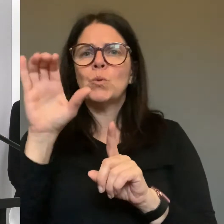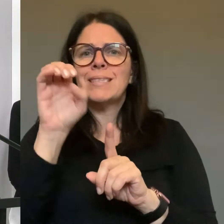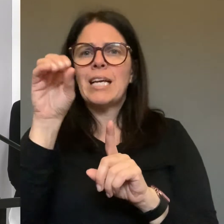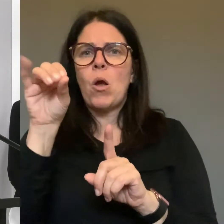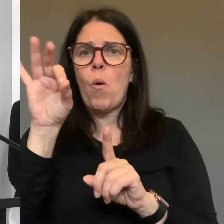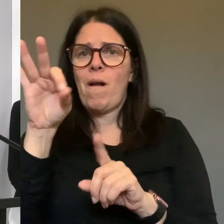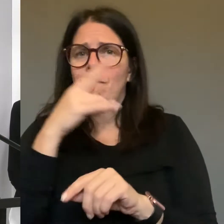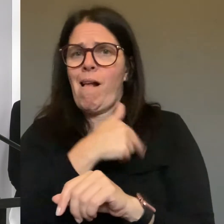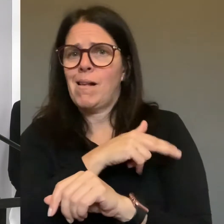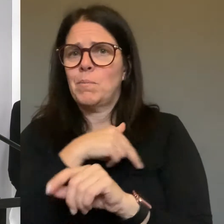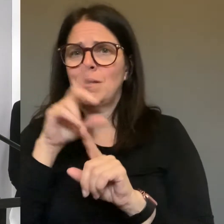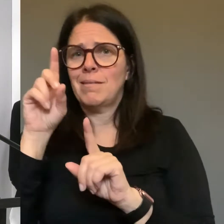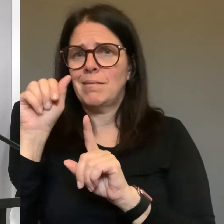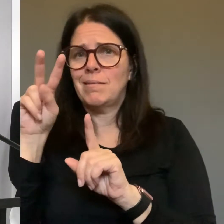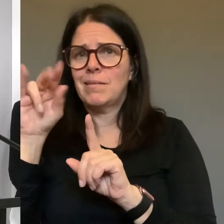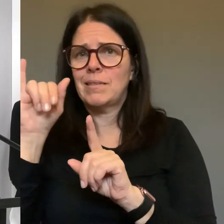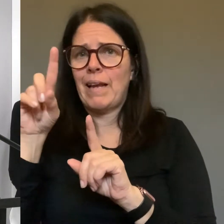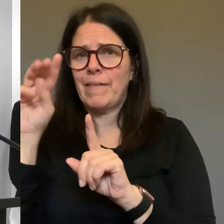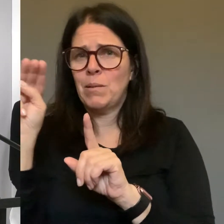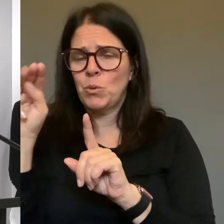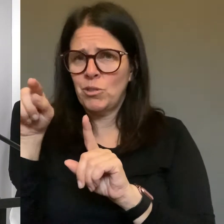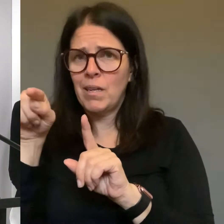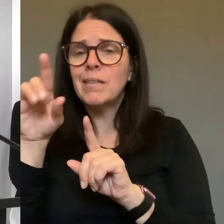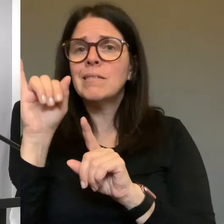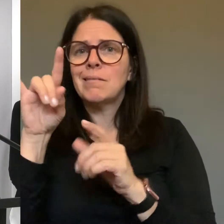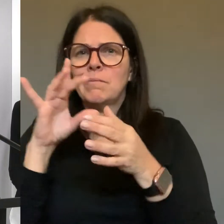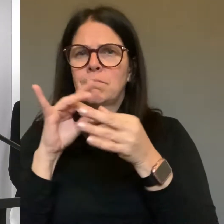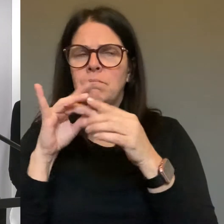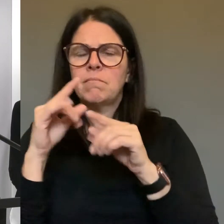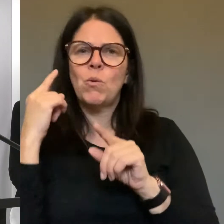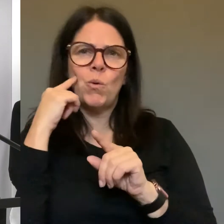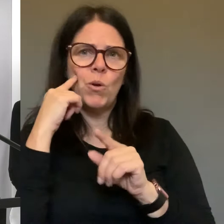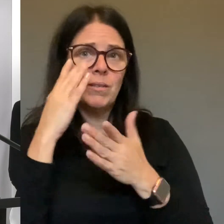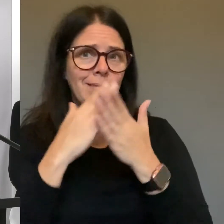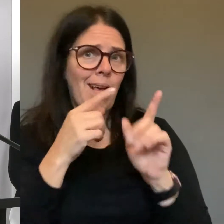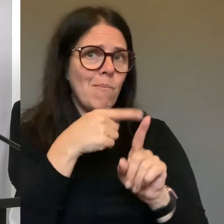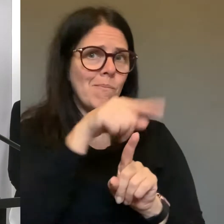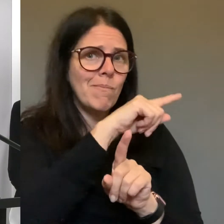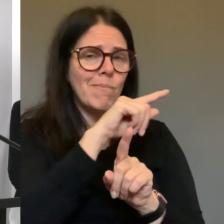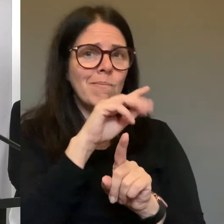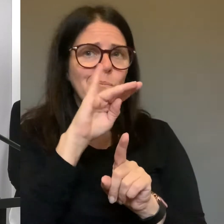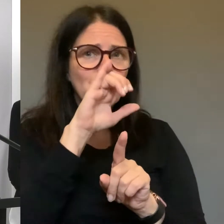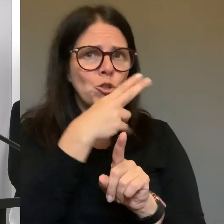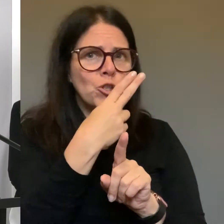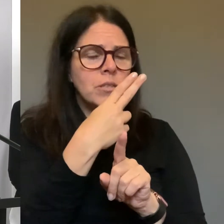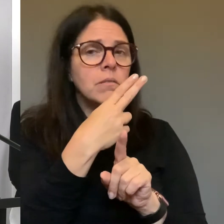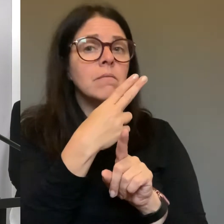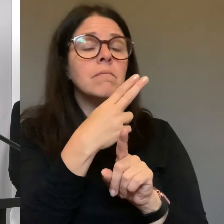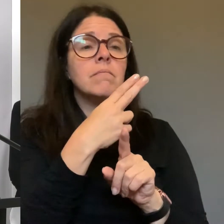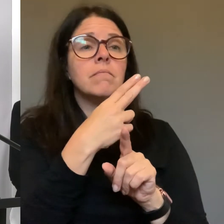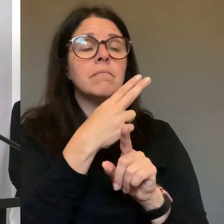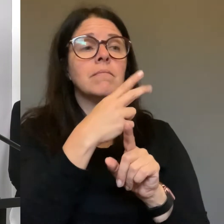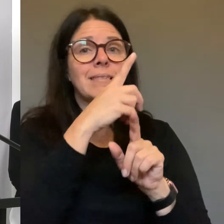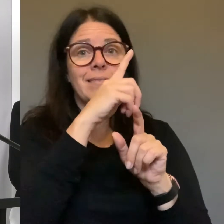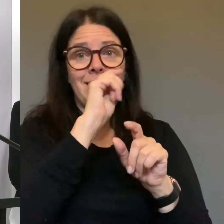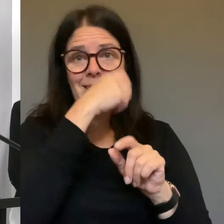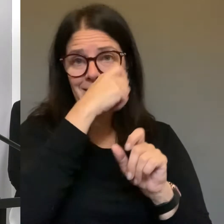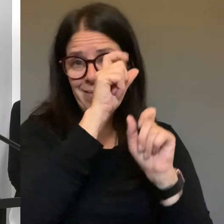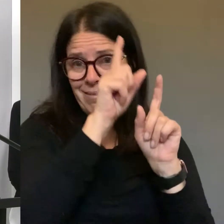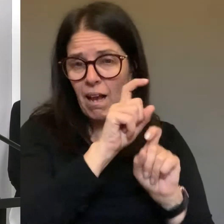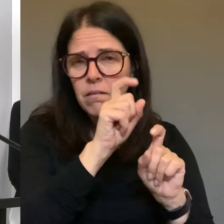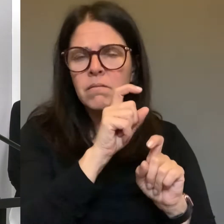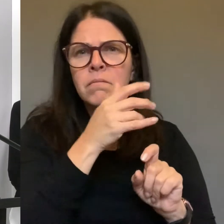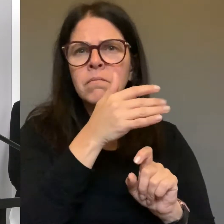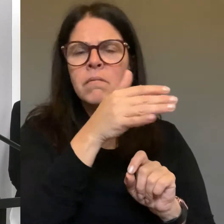had to be retested because the results from Toronto were taking too long. How likely is it that the number of confirmed COVID-19 cases will increase